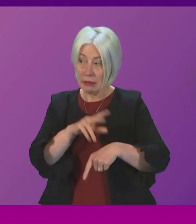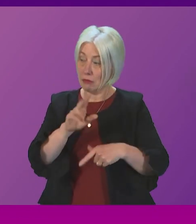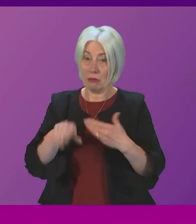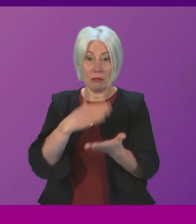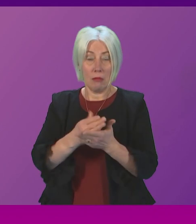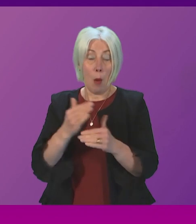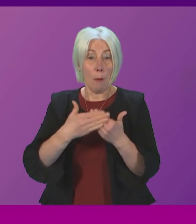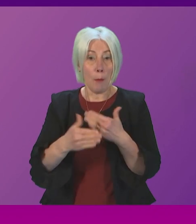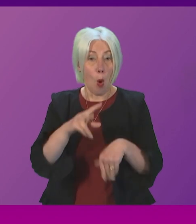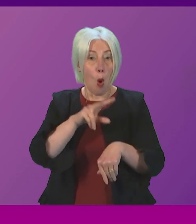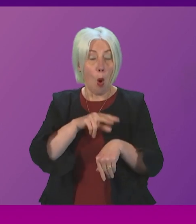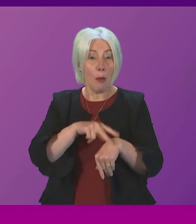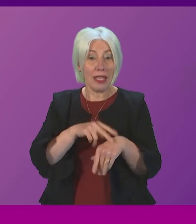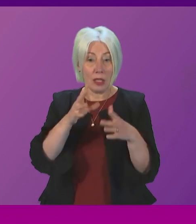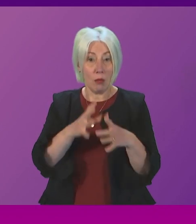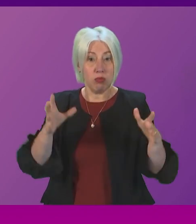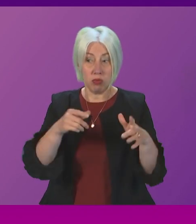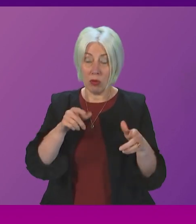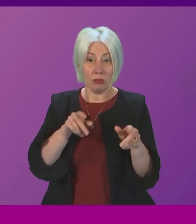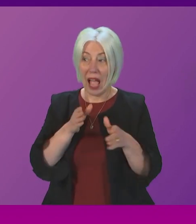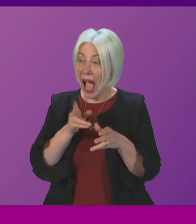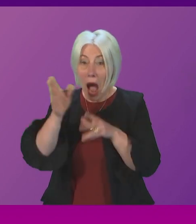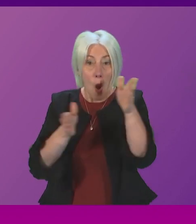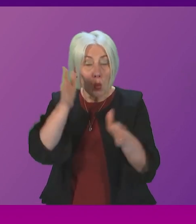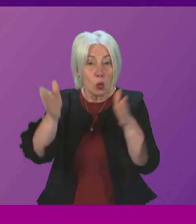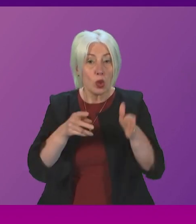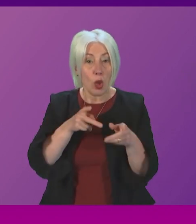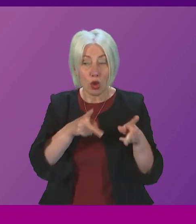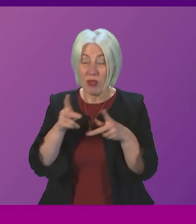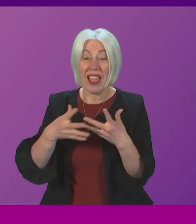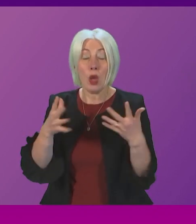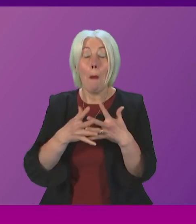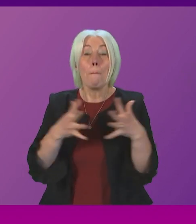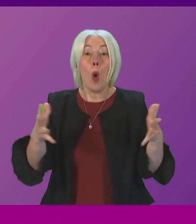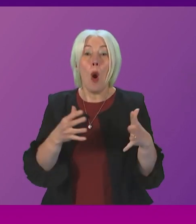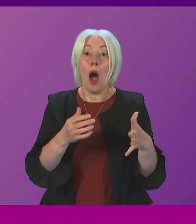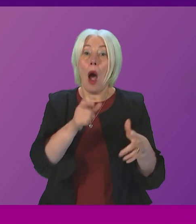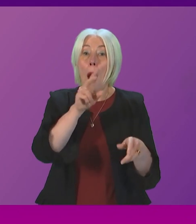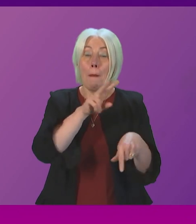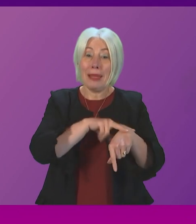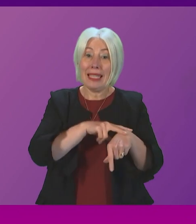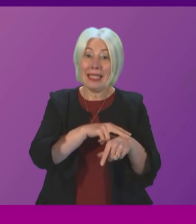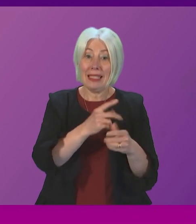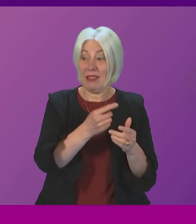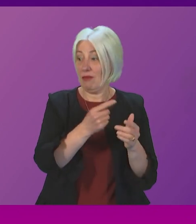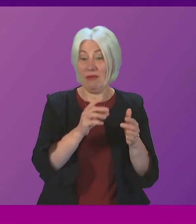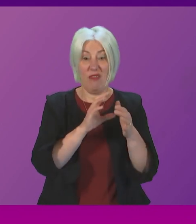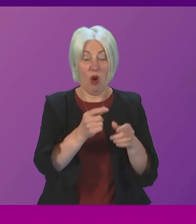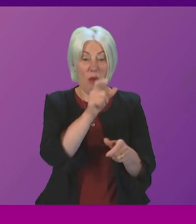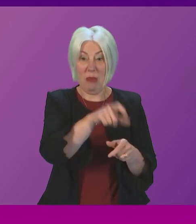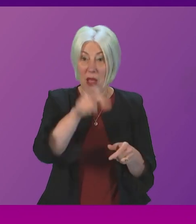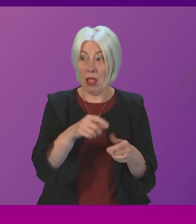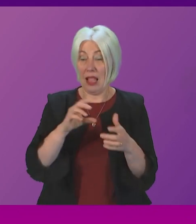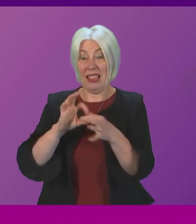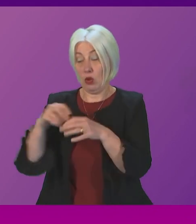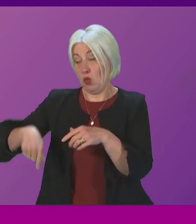police officers on the beat is a good one that's why we have more police officers per head than in England and indeed in Wales in terms of